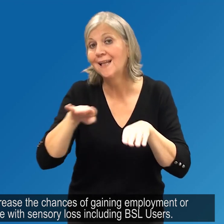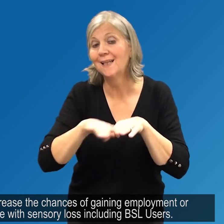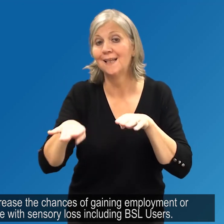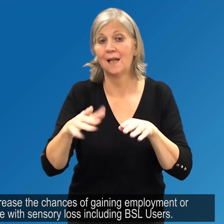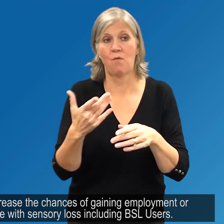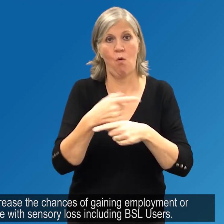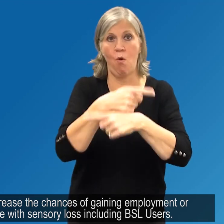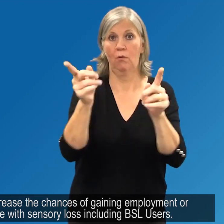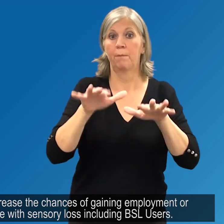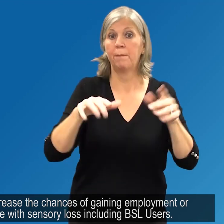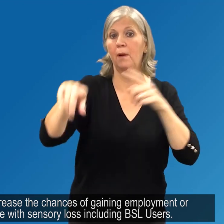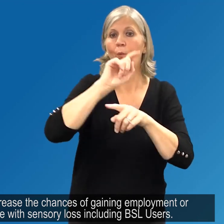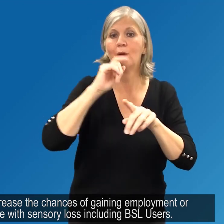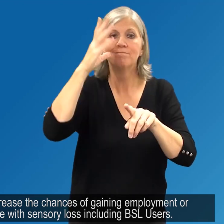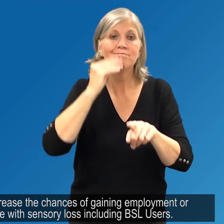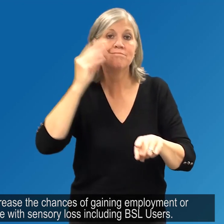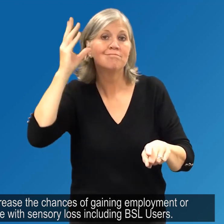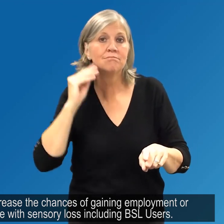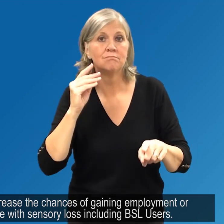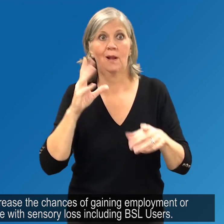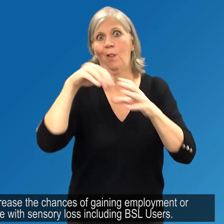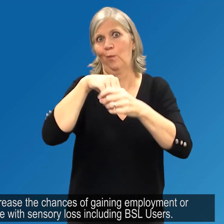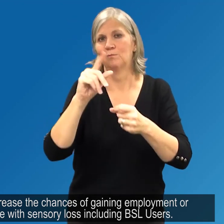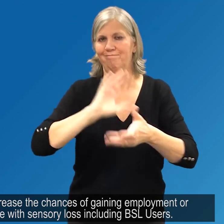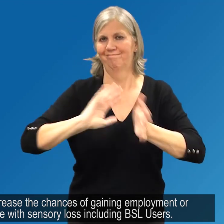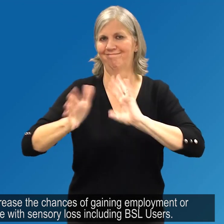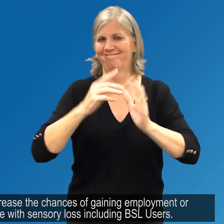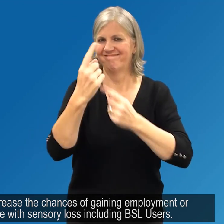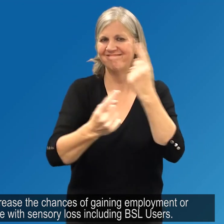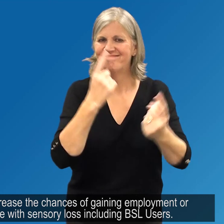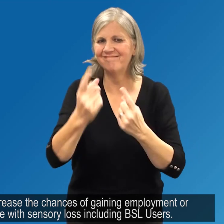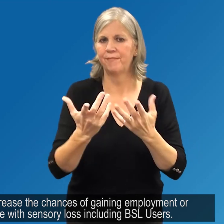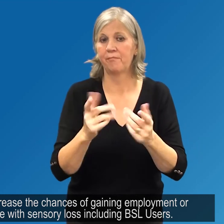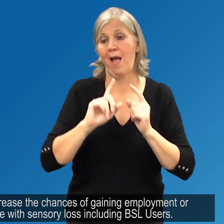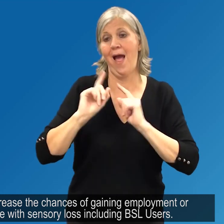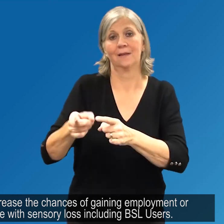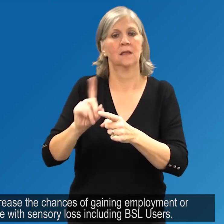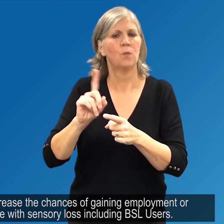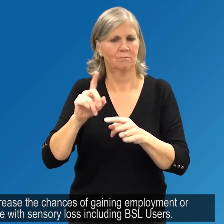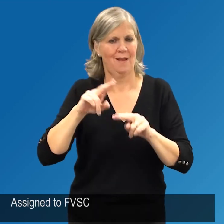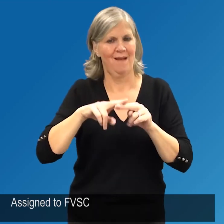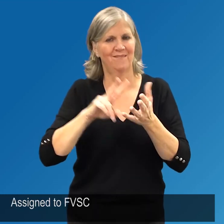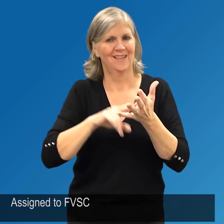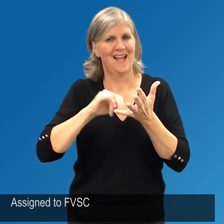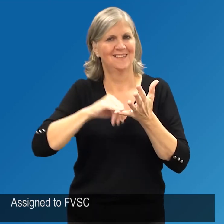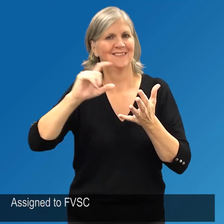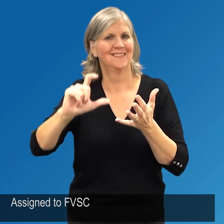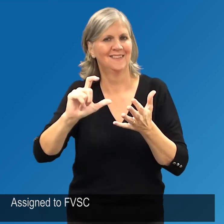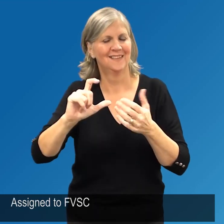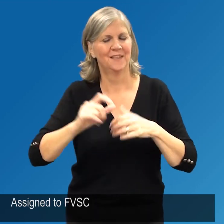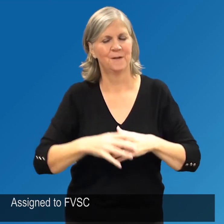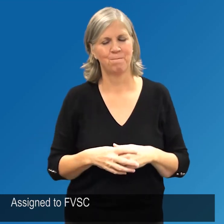users. Go to Assigned to FVSC.